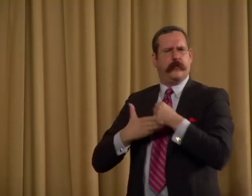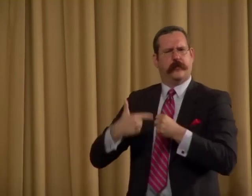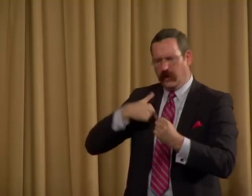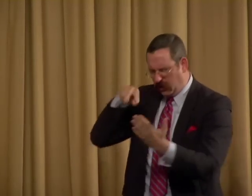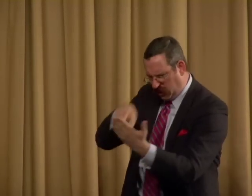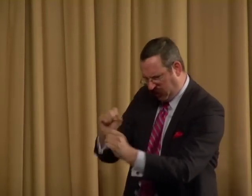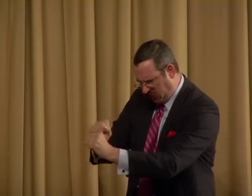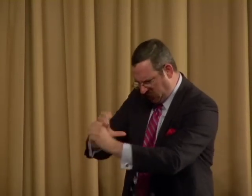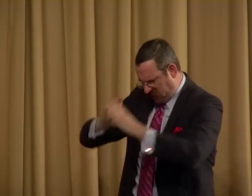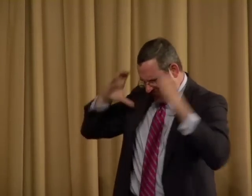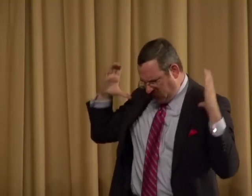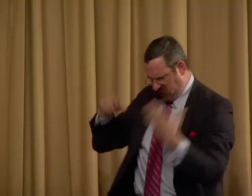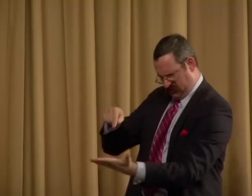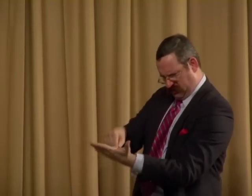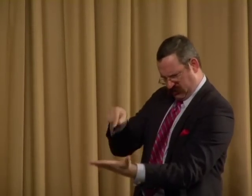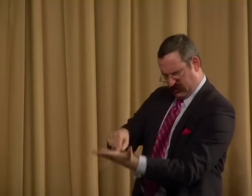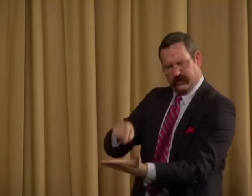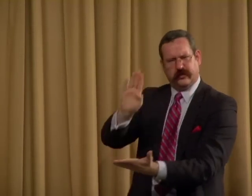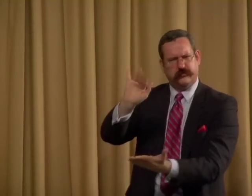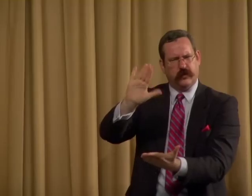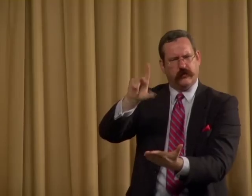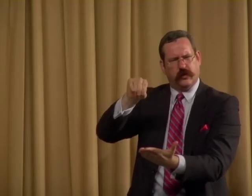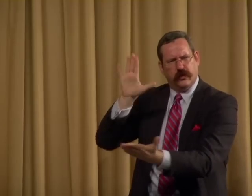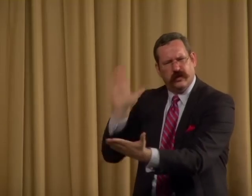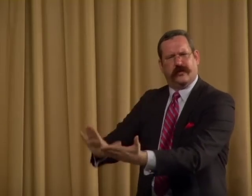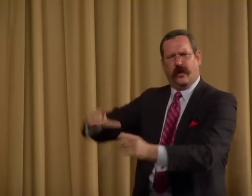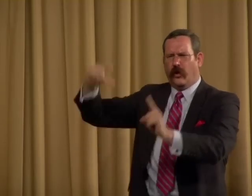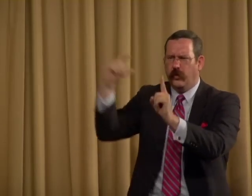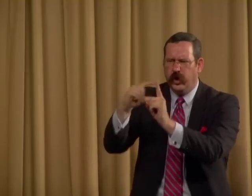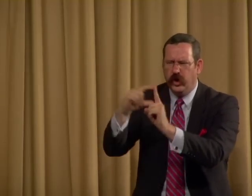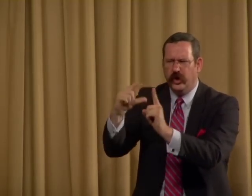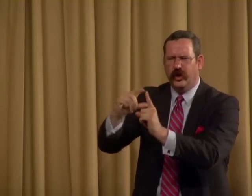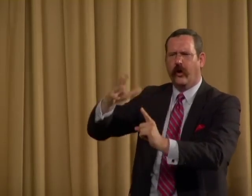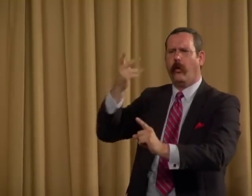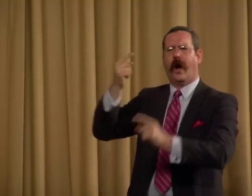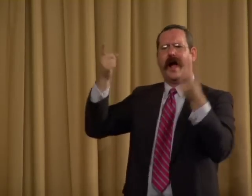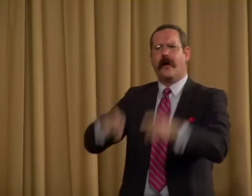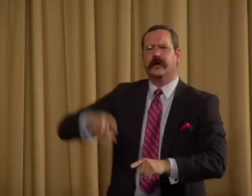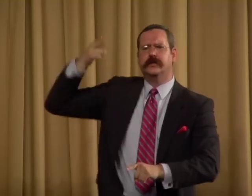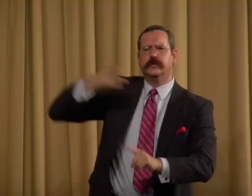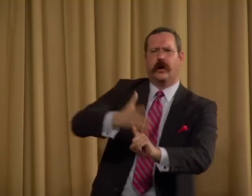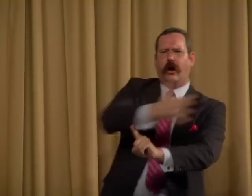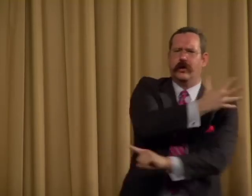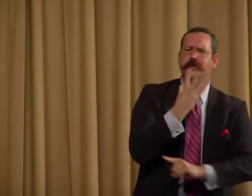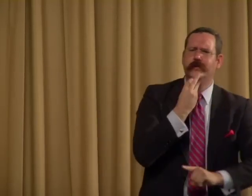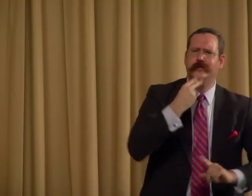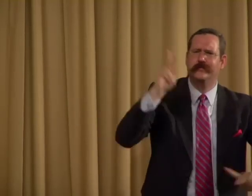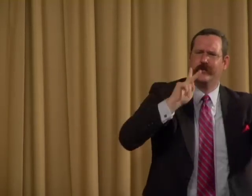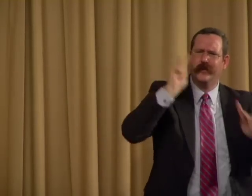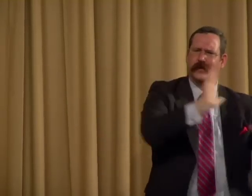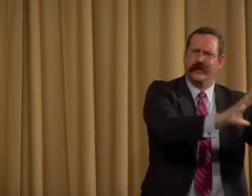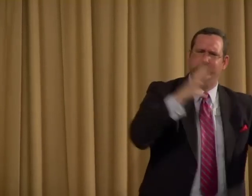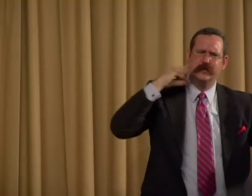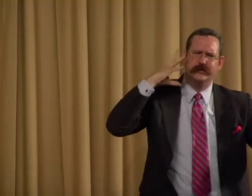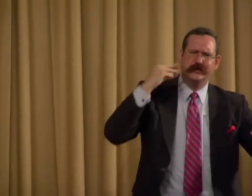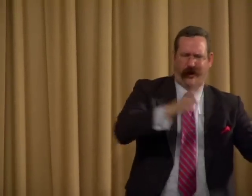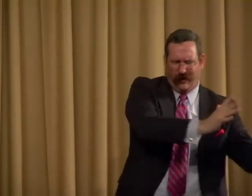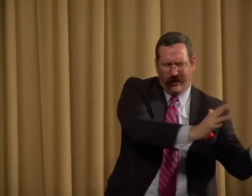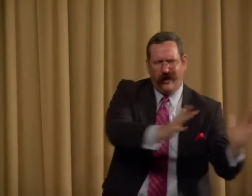Language, that has helped me to visualize the words and the historical meaning